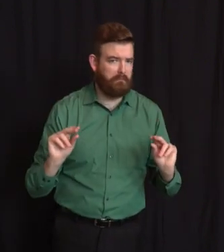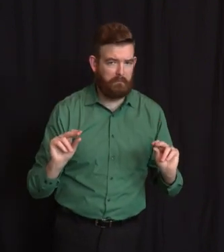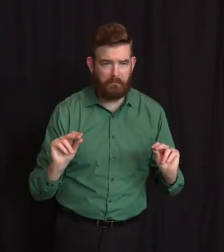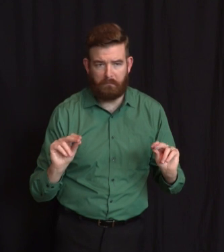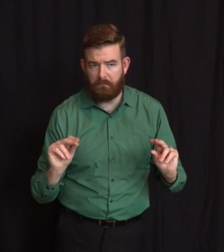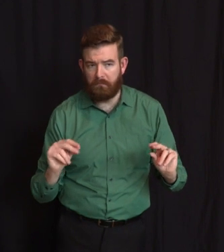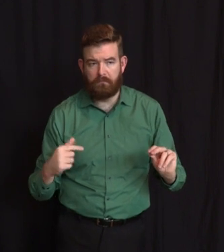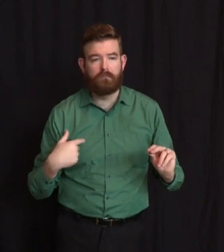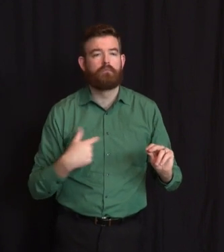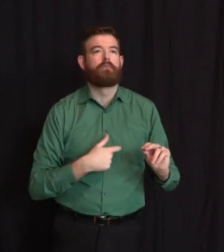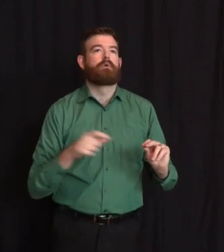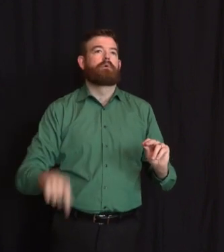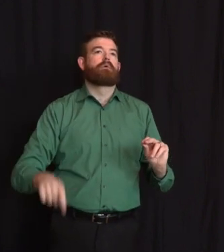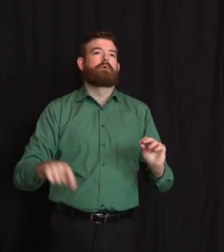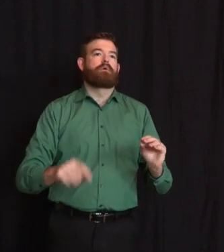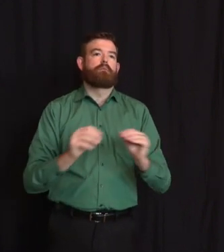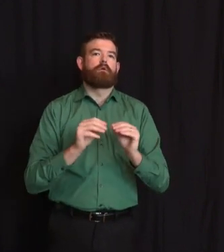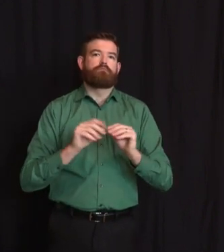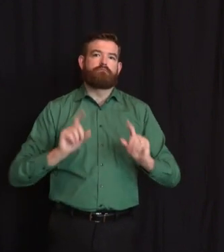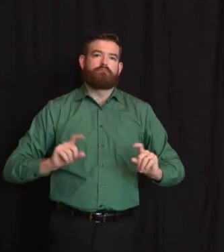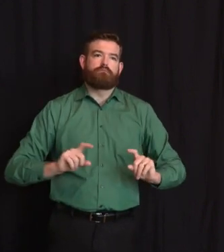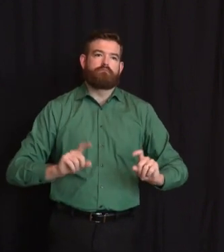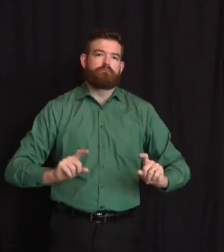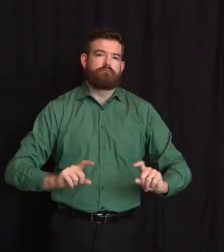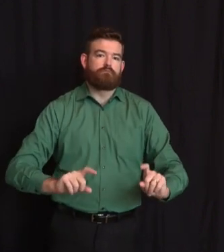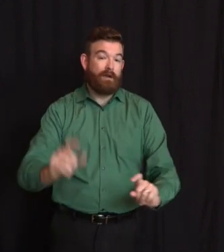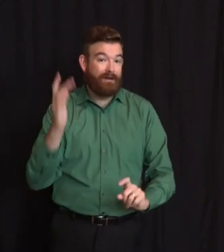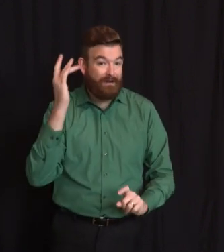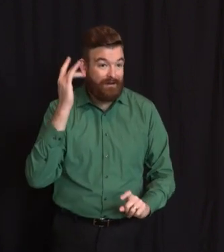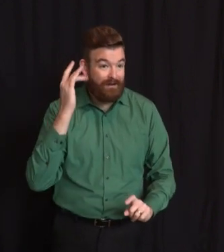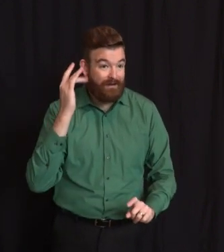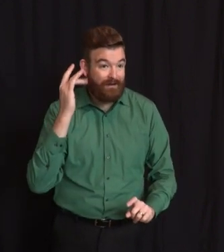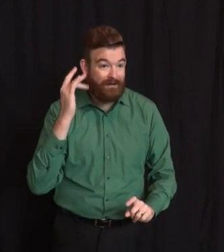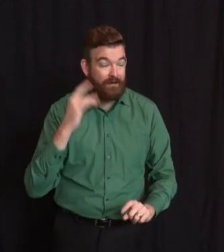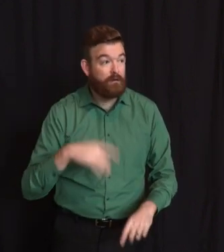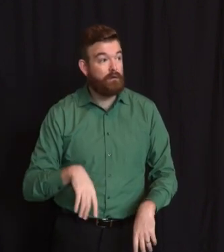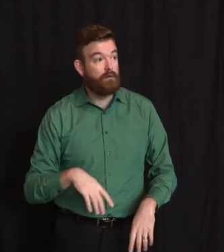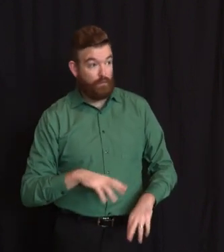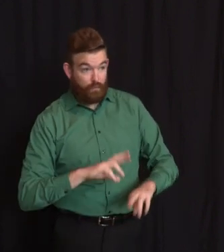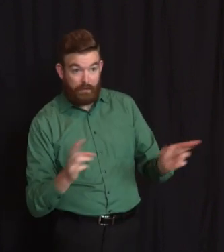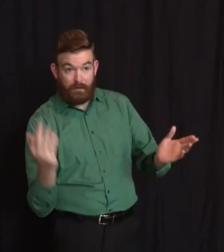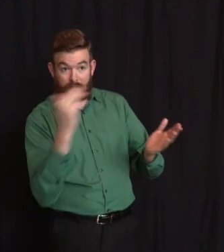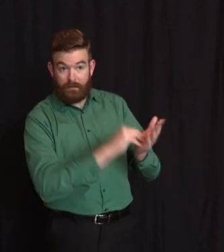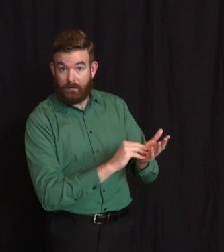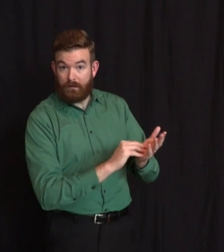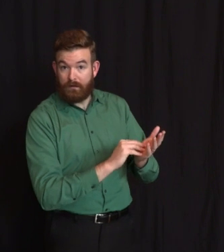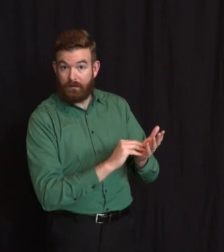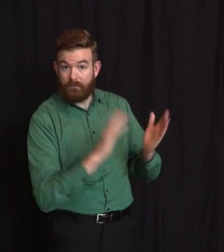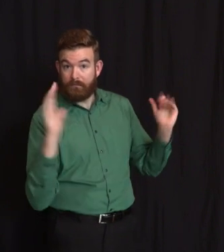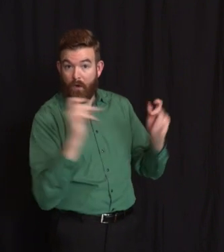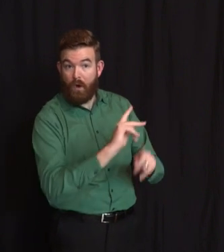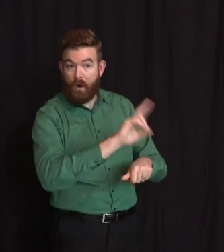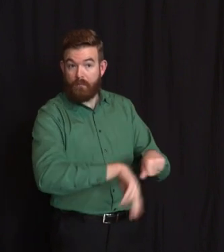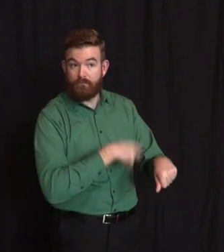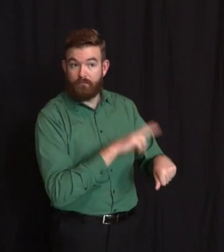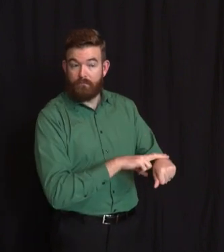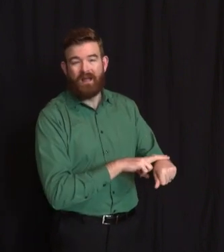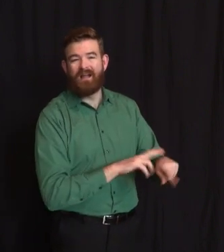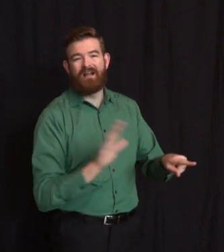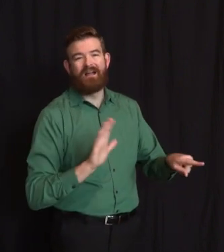any future cases to prevent another outbreak. I want to also acknowledge the Director of the Department of Homeland